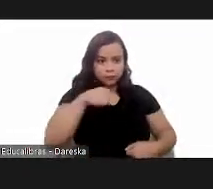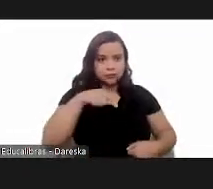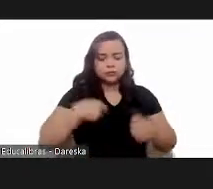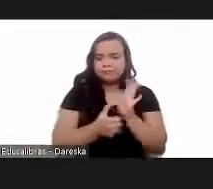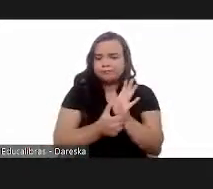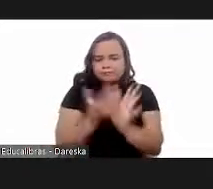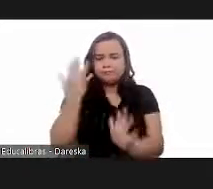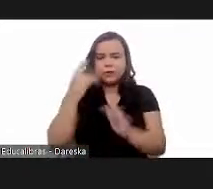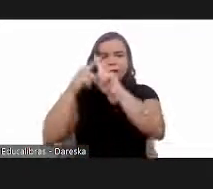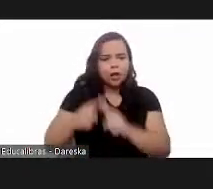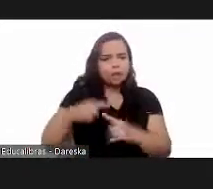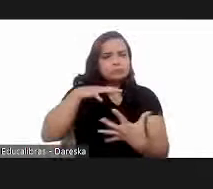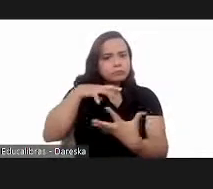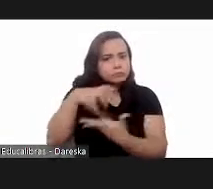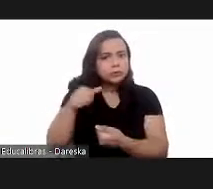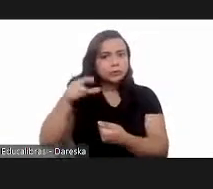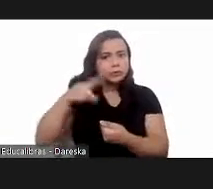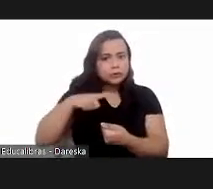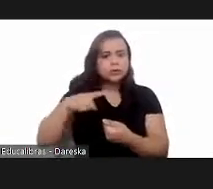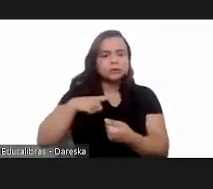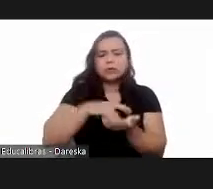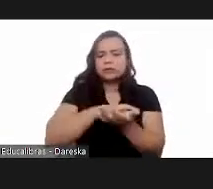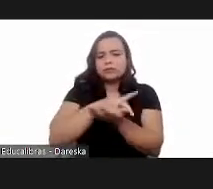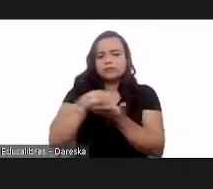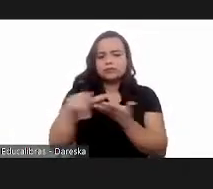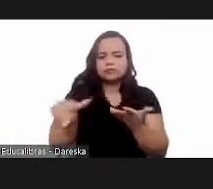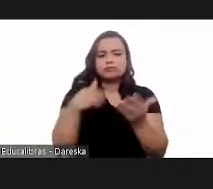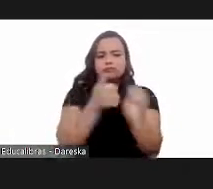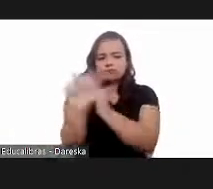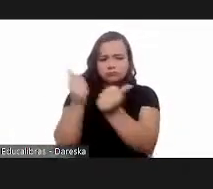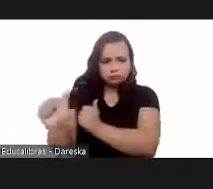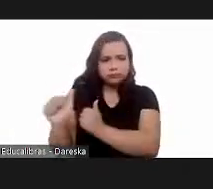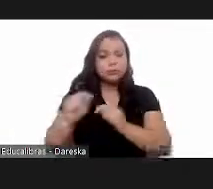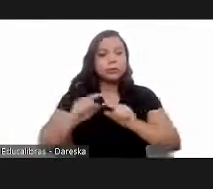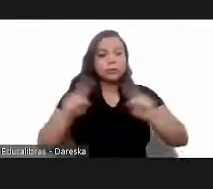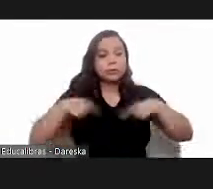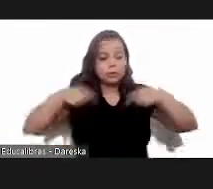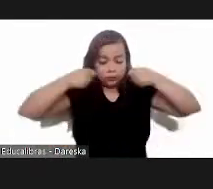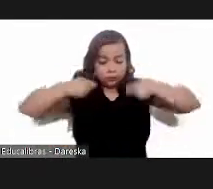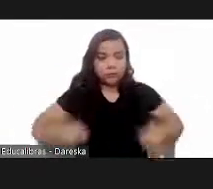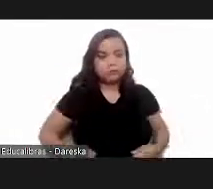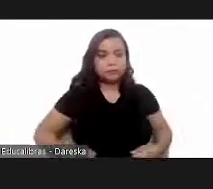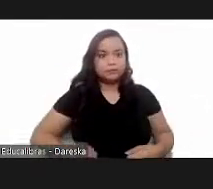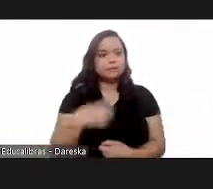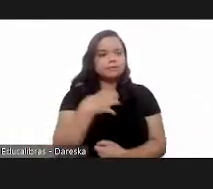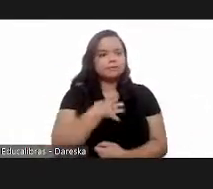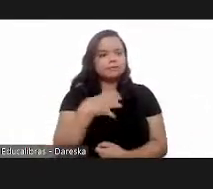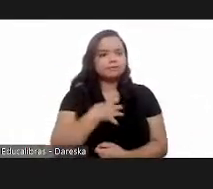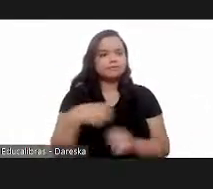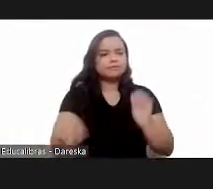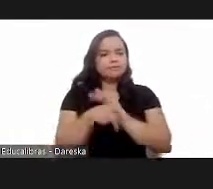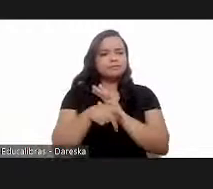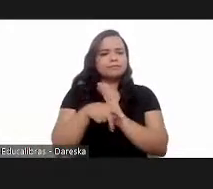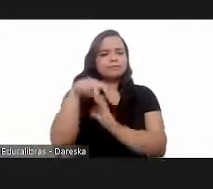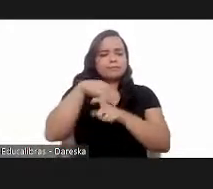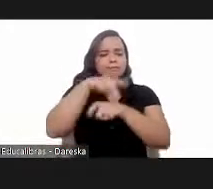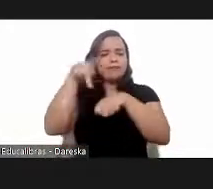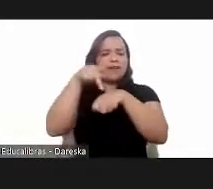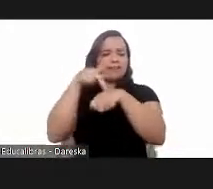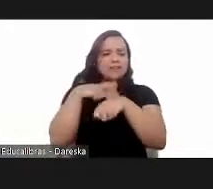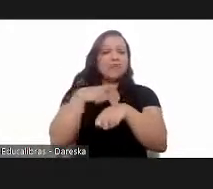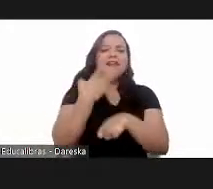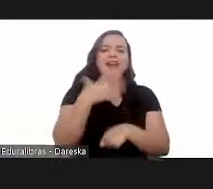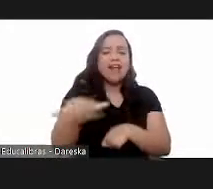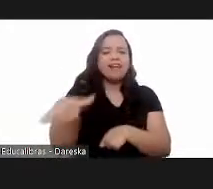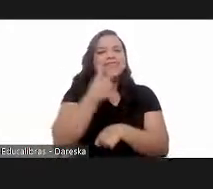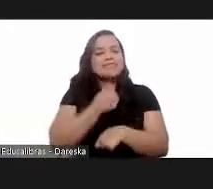hundreds of times in local and global events. I've worn this jersey in my own country,